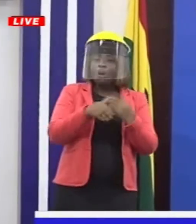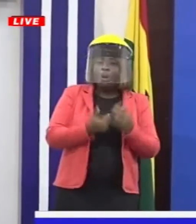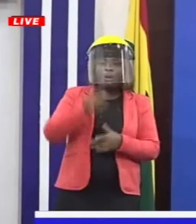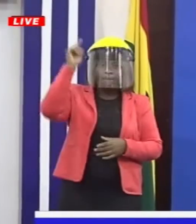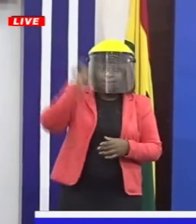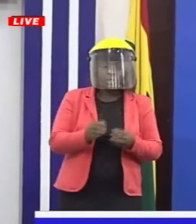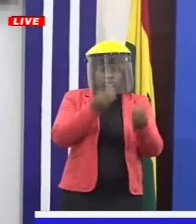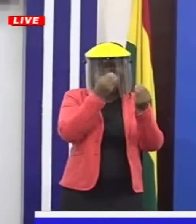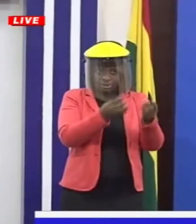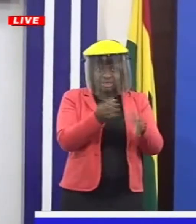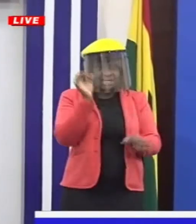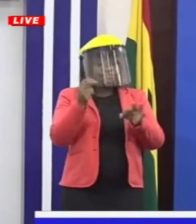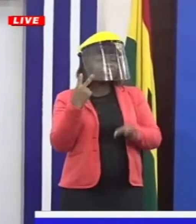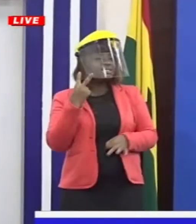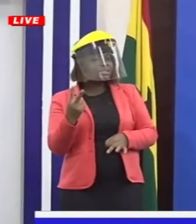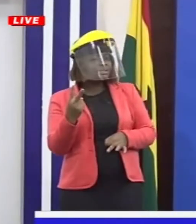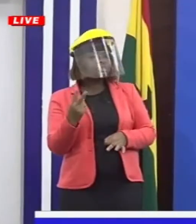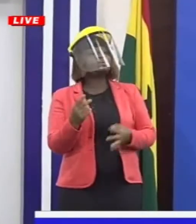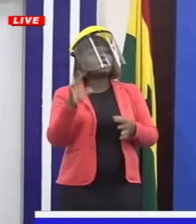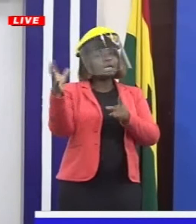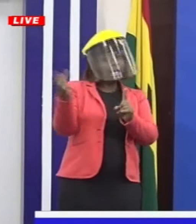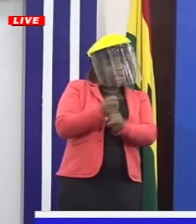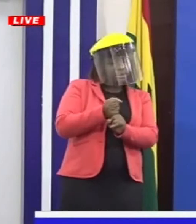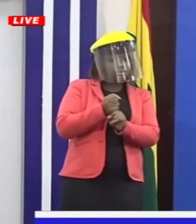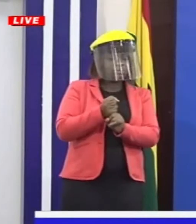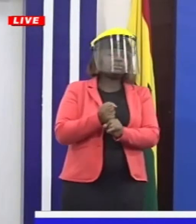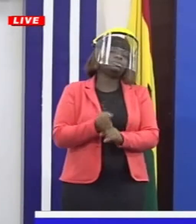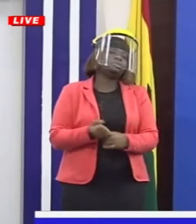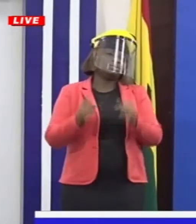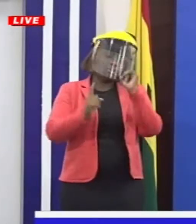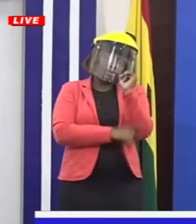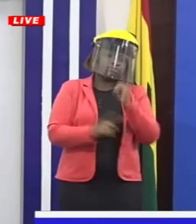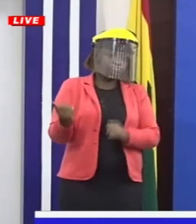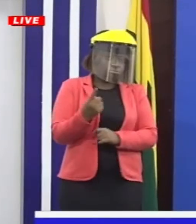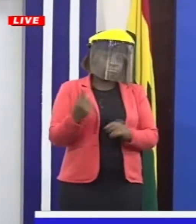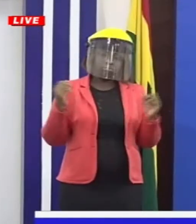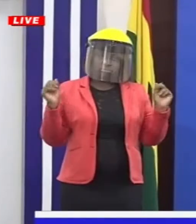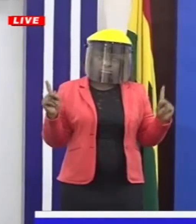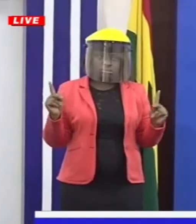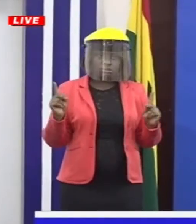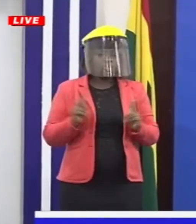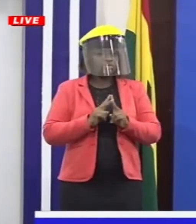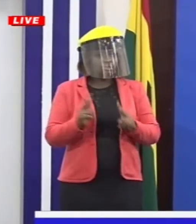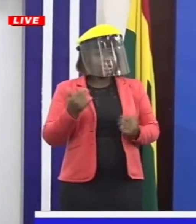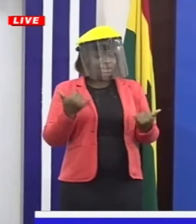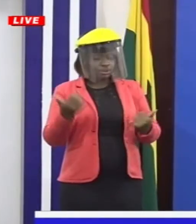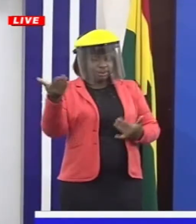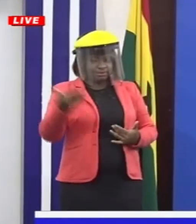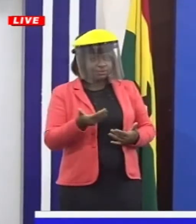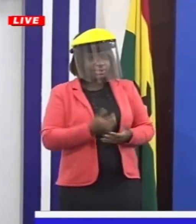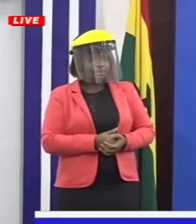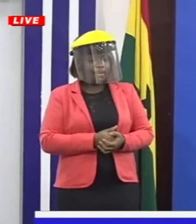those who are seized with the power to act are asked to act accordingly. So let me invite the